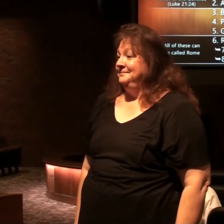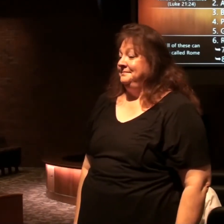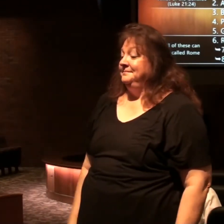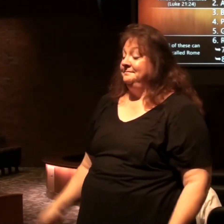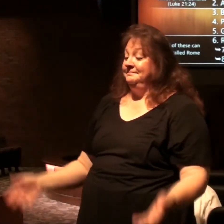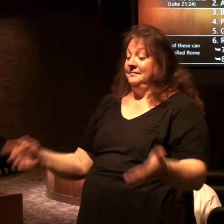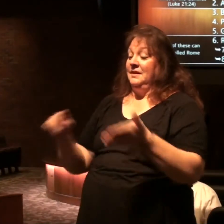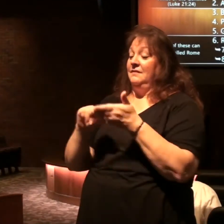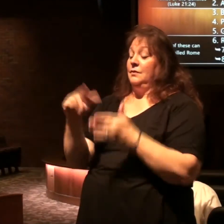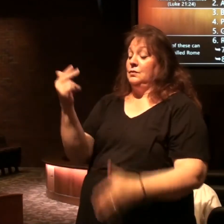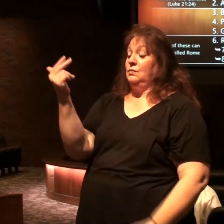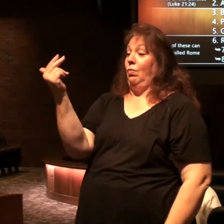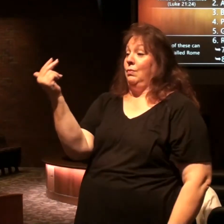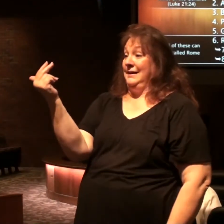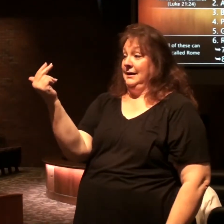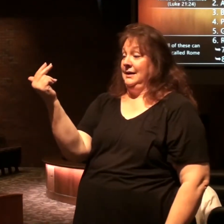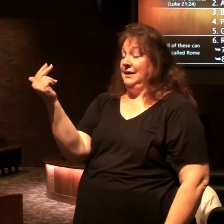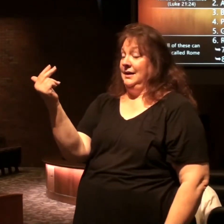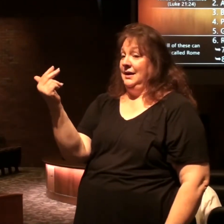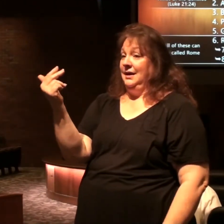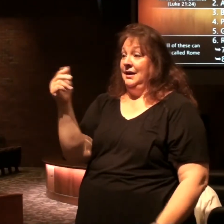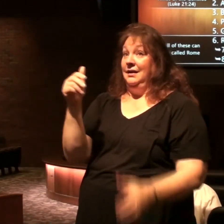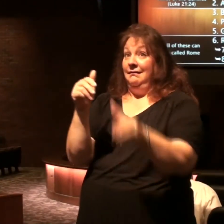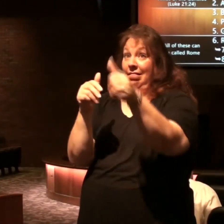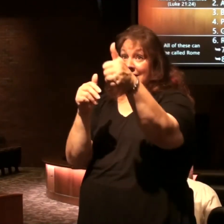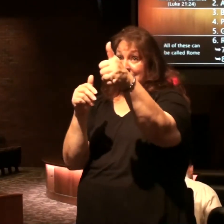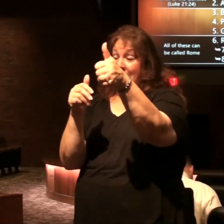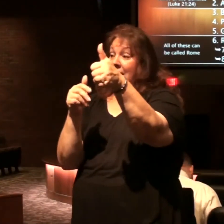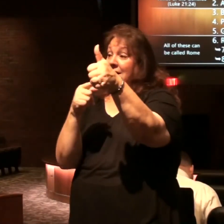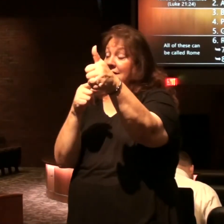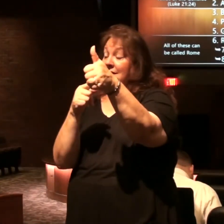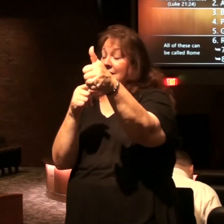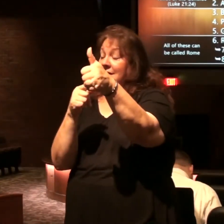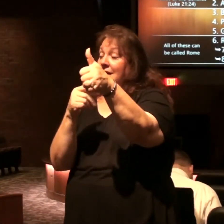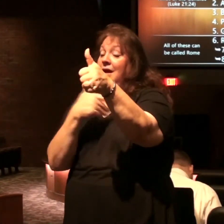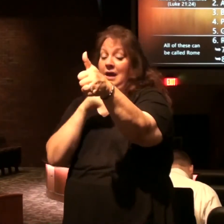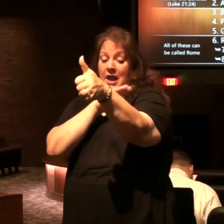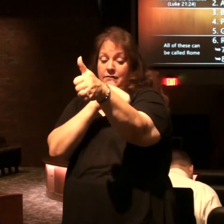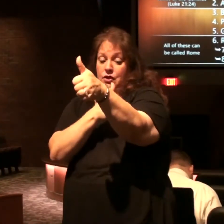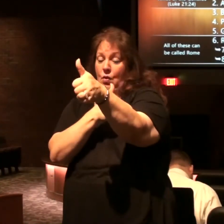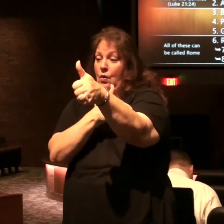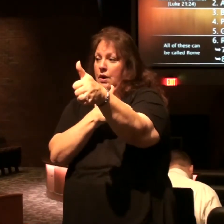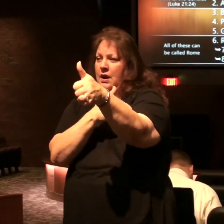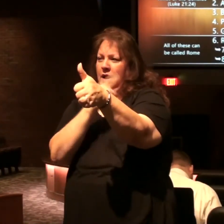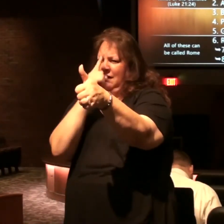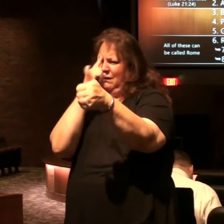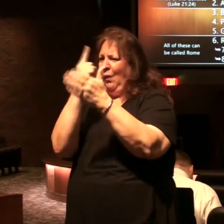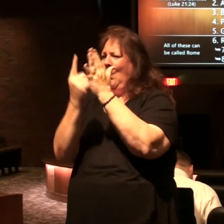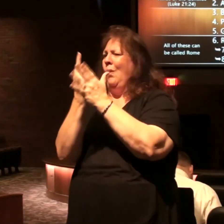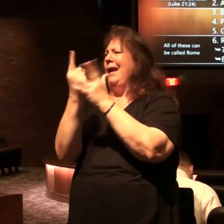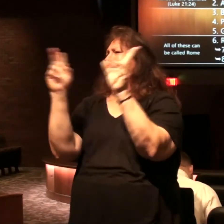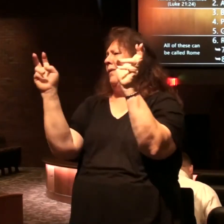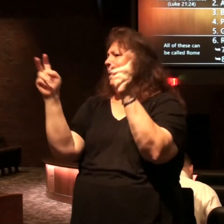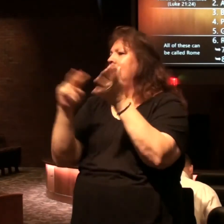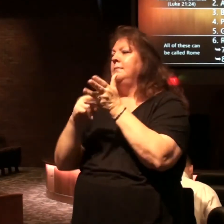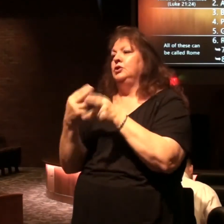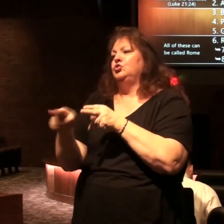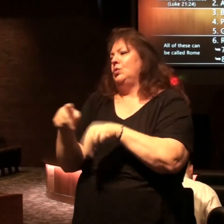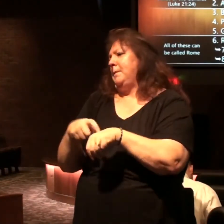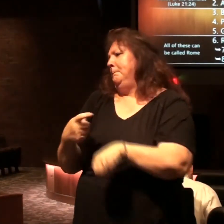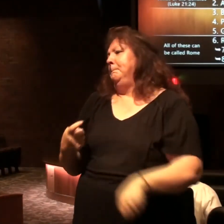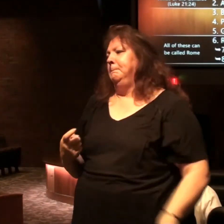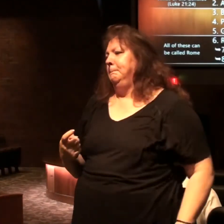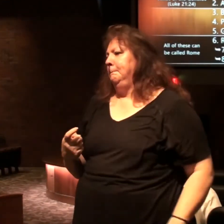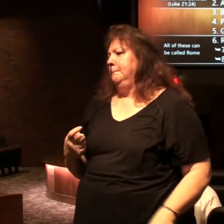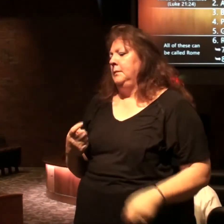so verse 13 these ten and they have authority of the beast for one hour that one hour just needs a short time